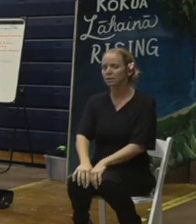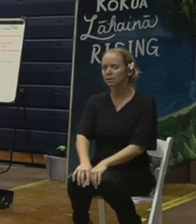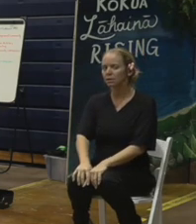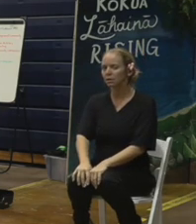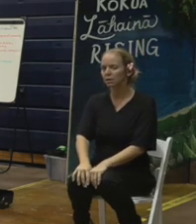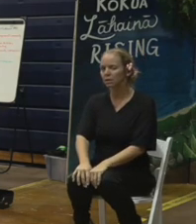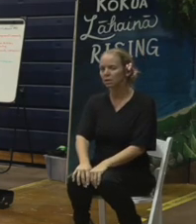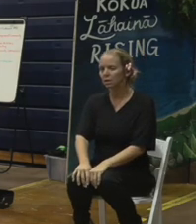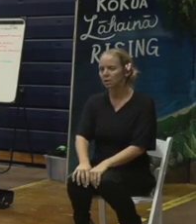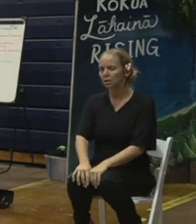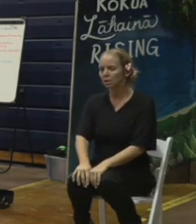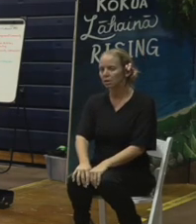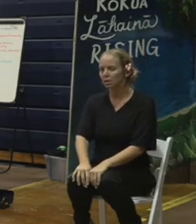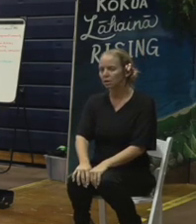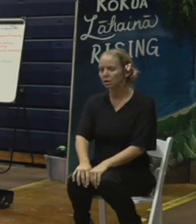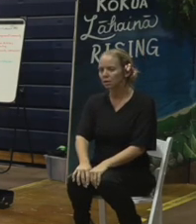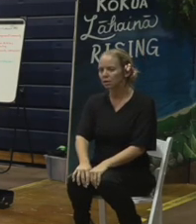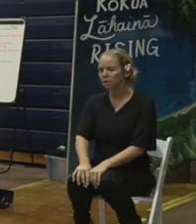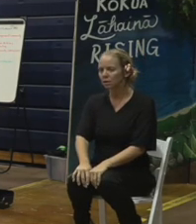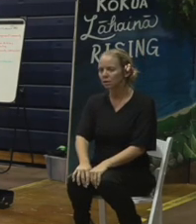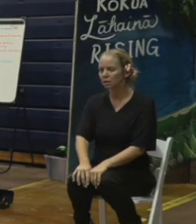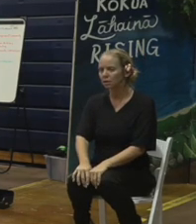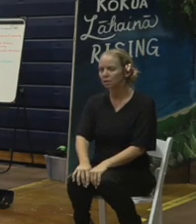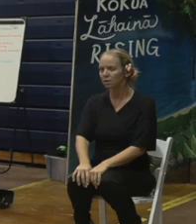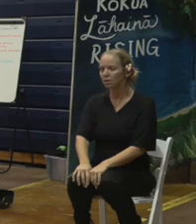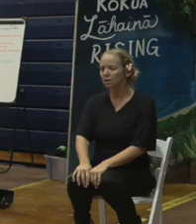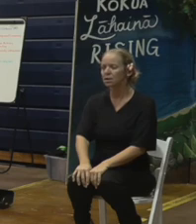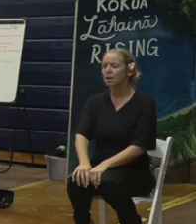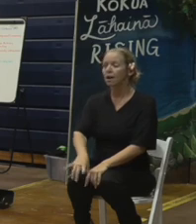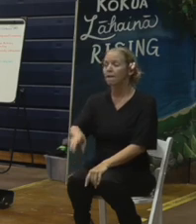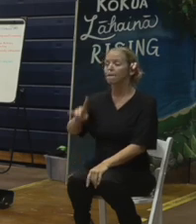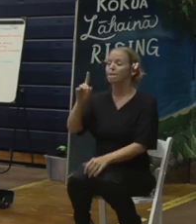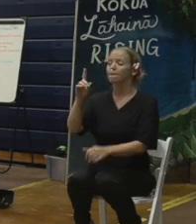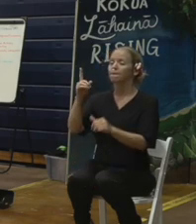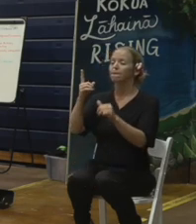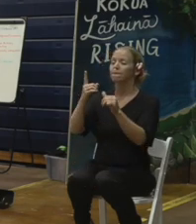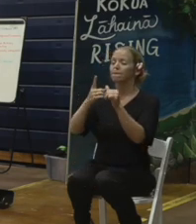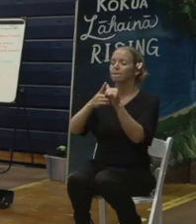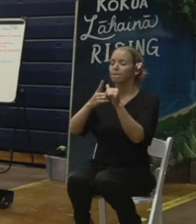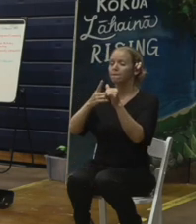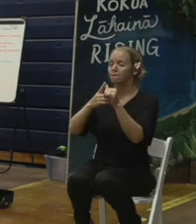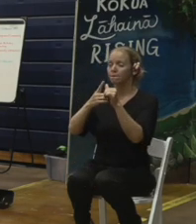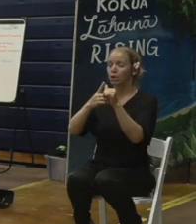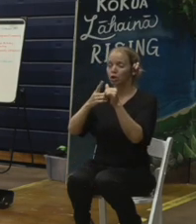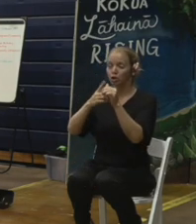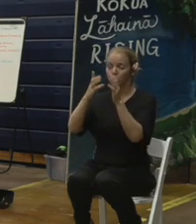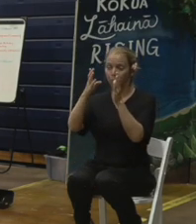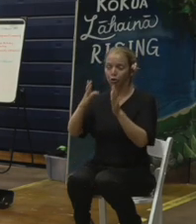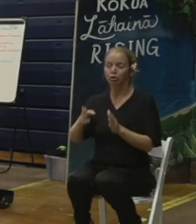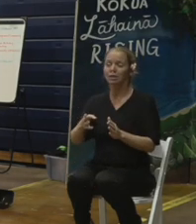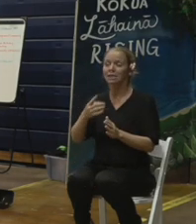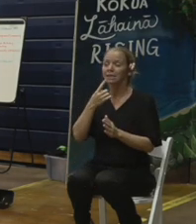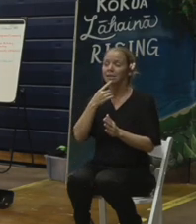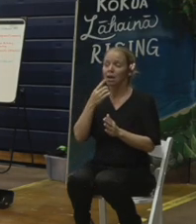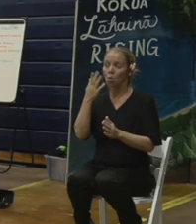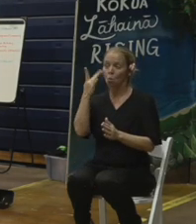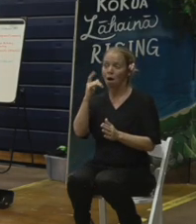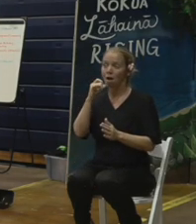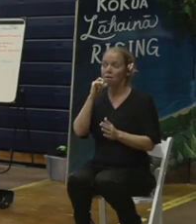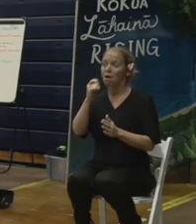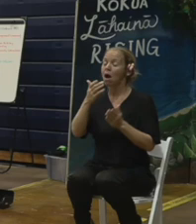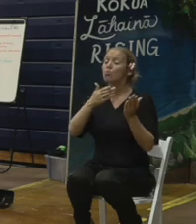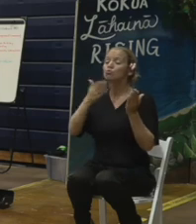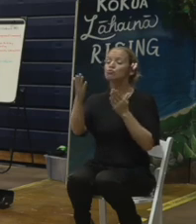Why not take the debris to Kaho'olawe? It's already been used as an island, as a chemical